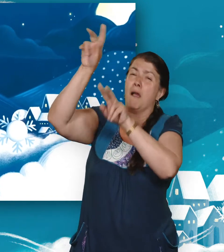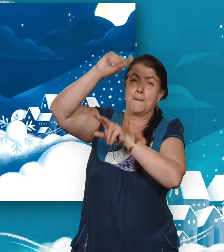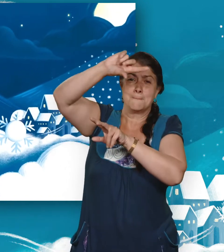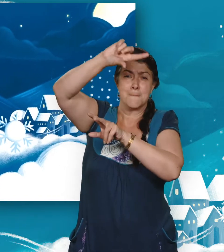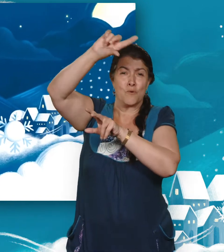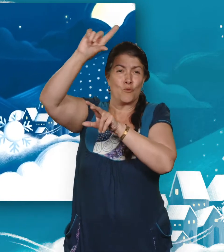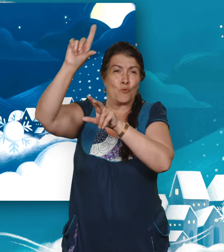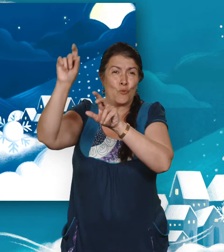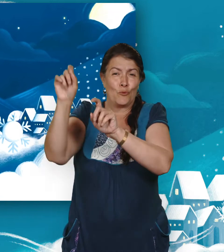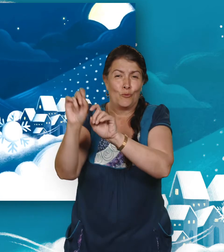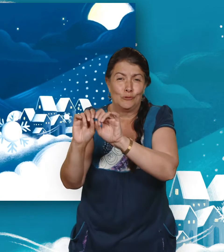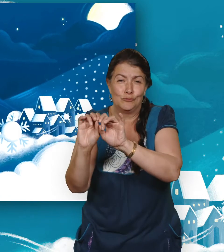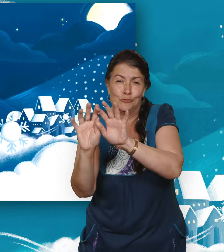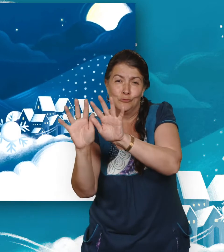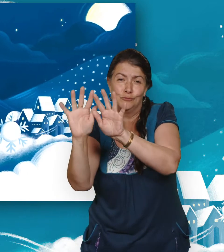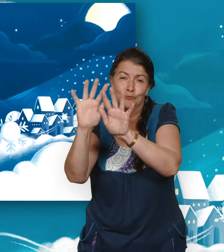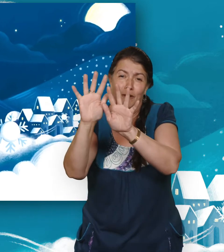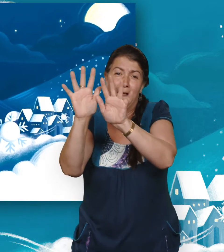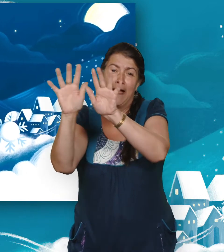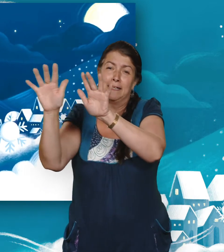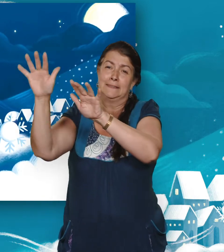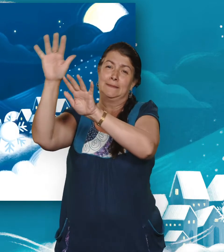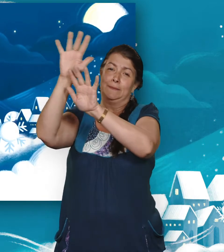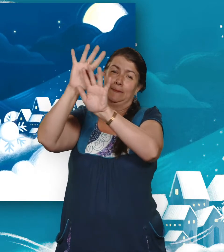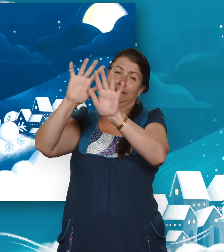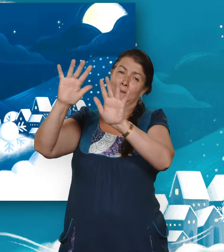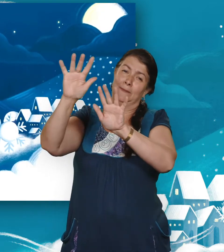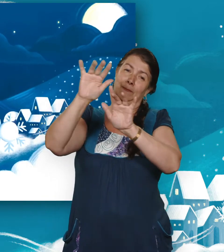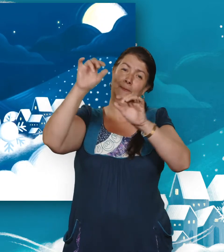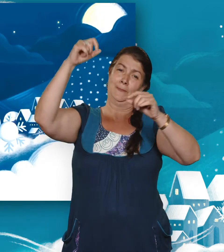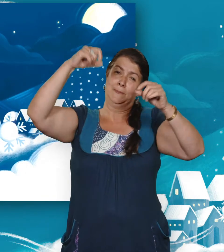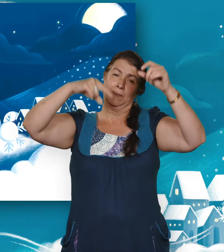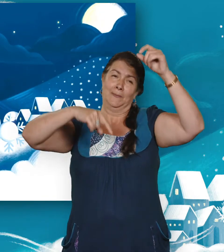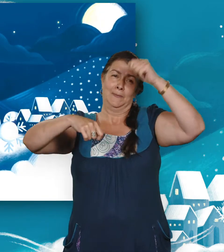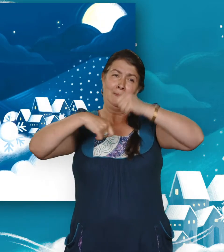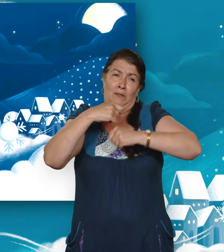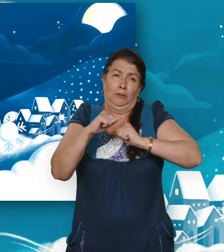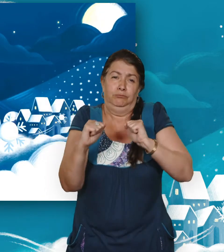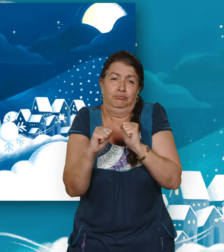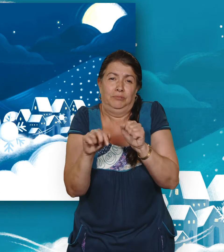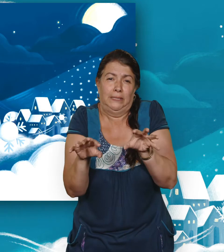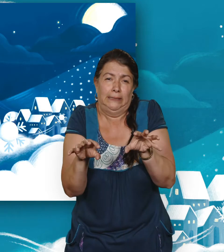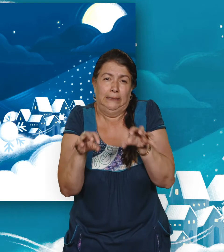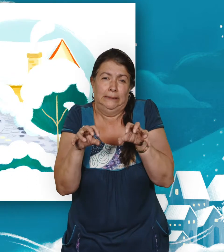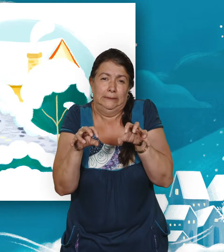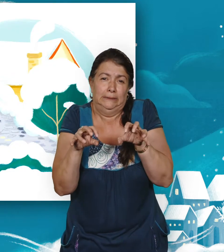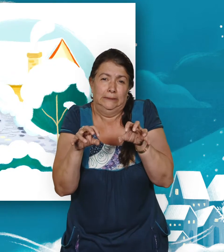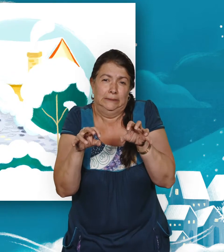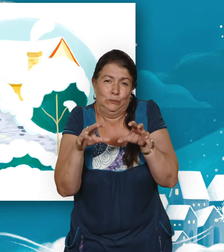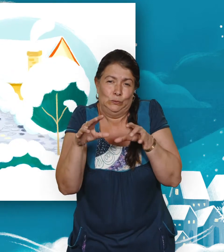soft in the light of the moon's pale glow, the drop dances down as glittering snow. Here is